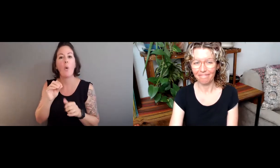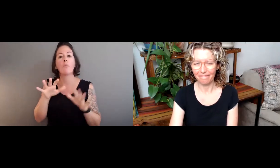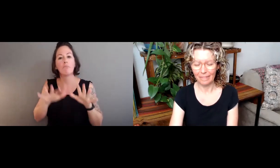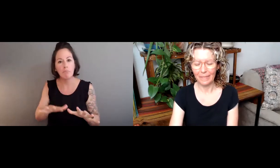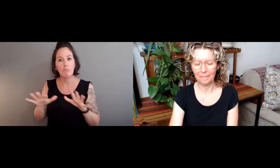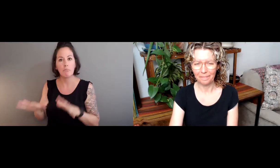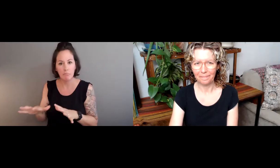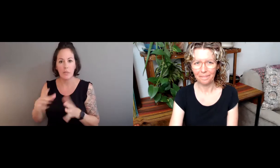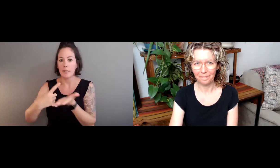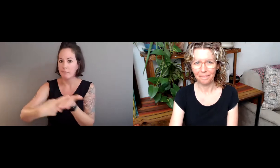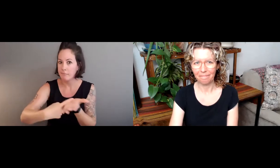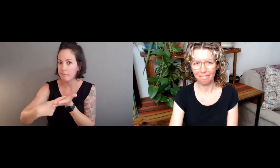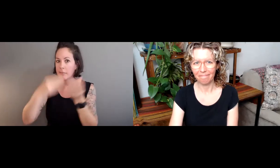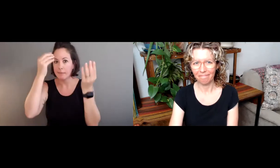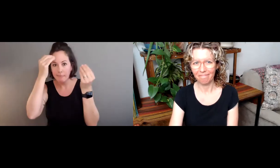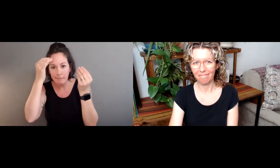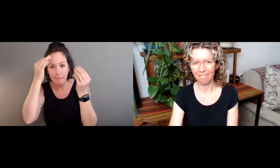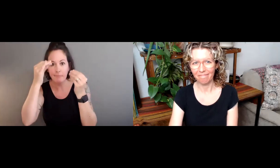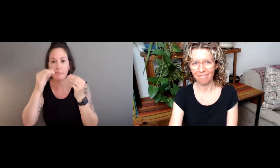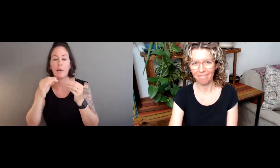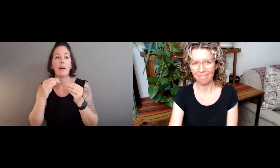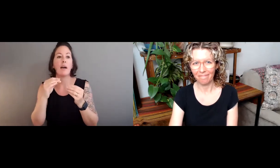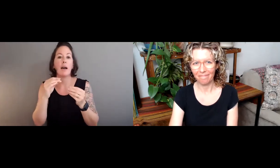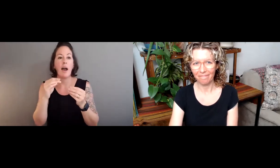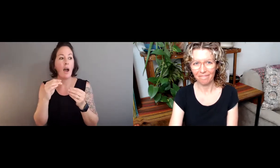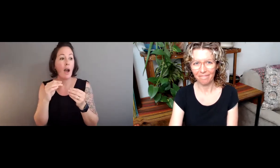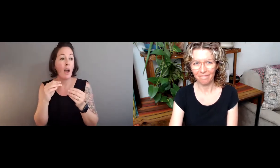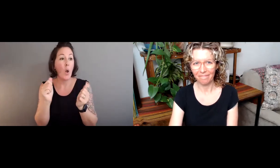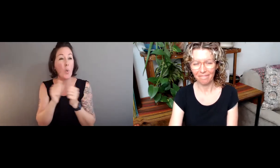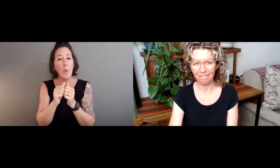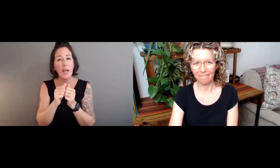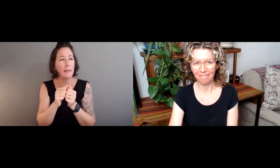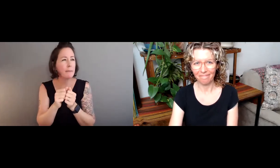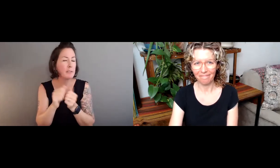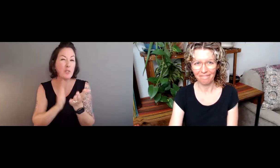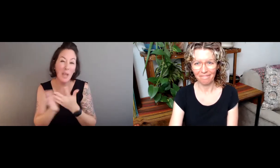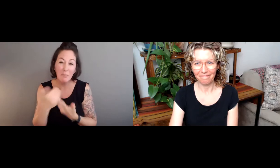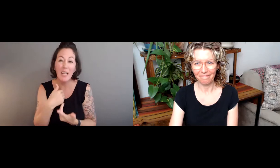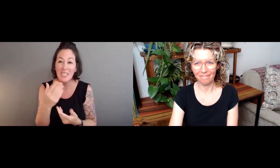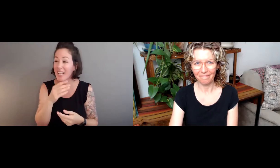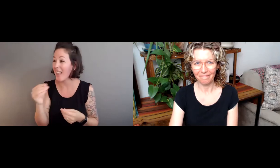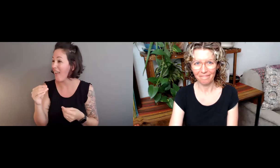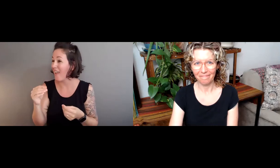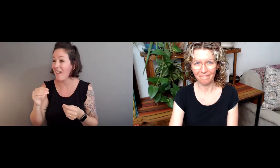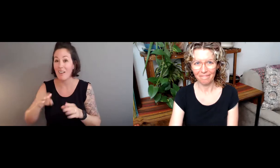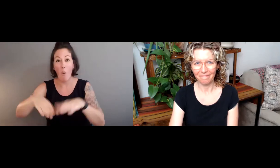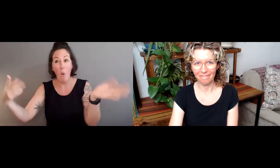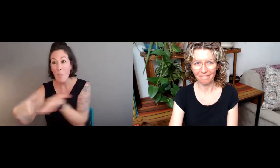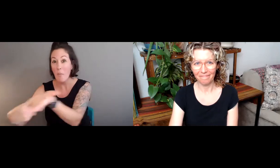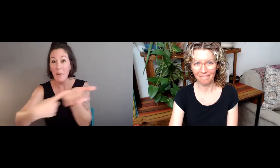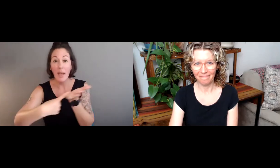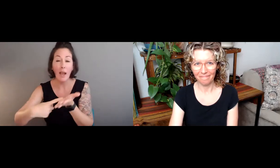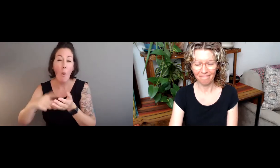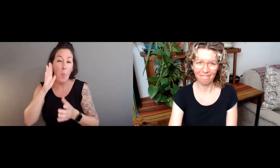the conversation. Because when we're in a rush to do things, that can be damaging in and of itself. We have to take time to reflect with